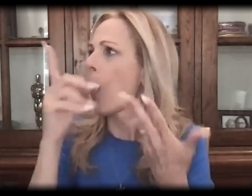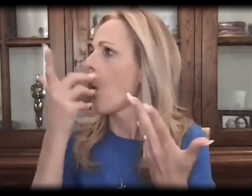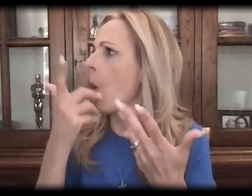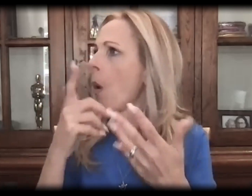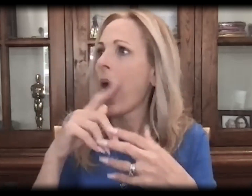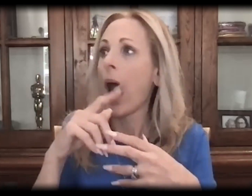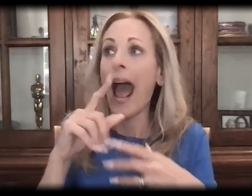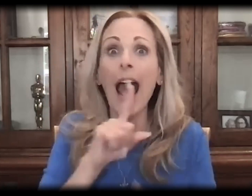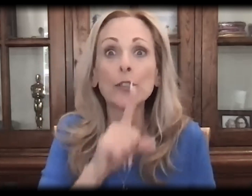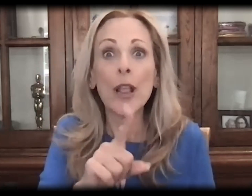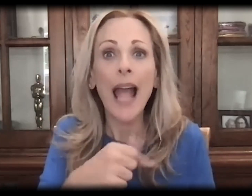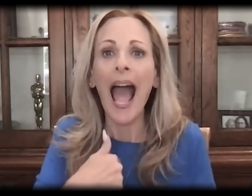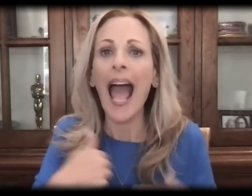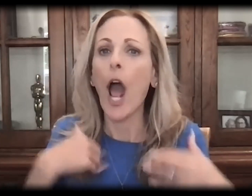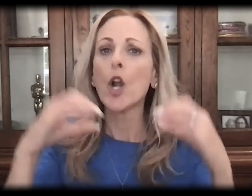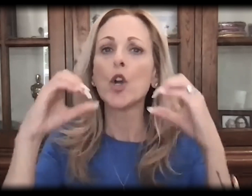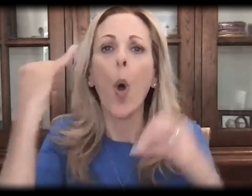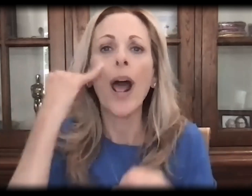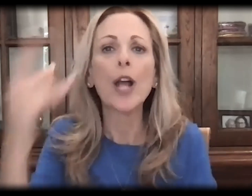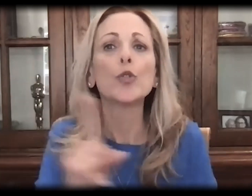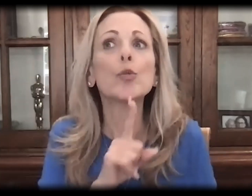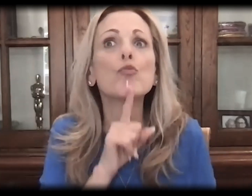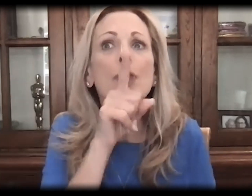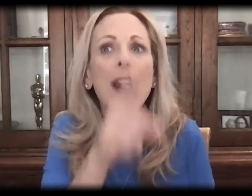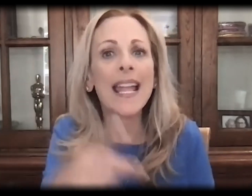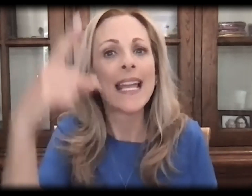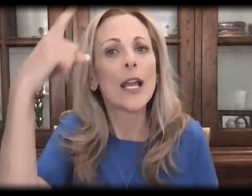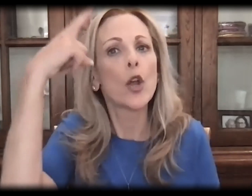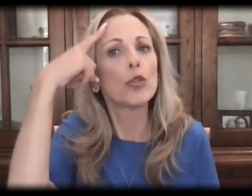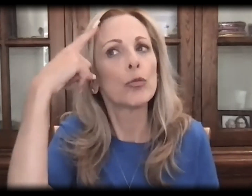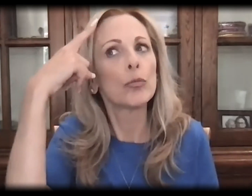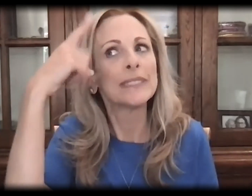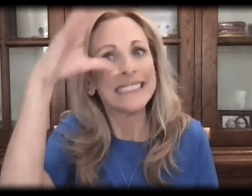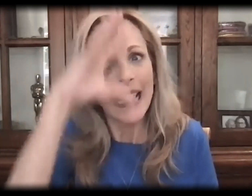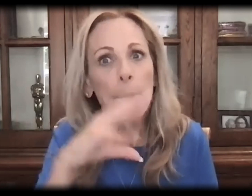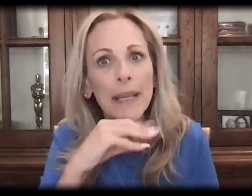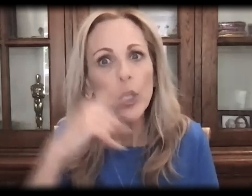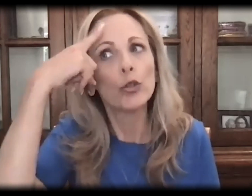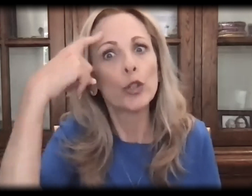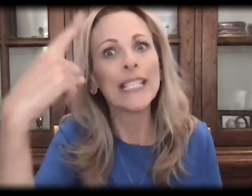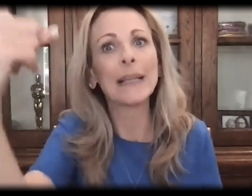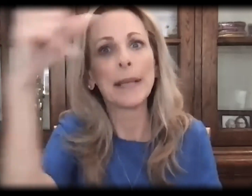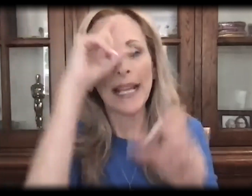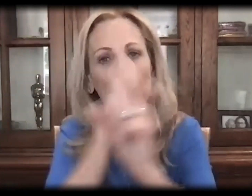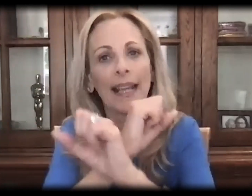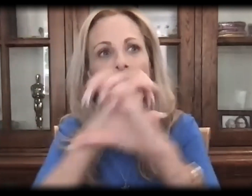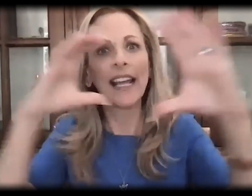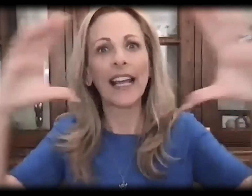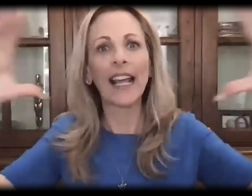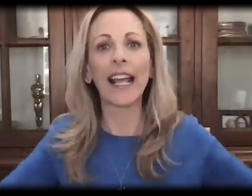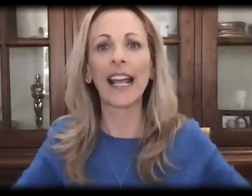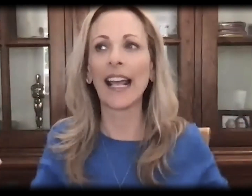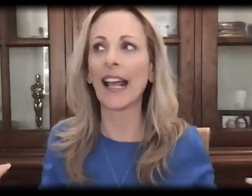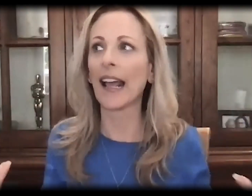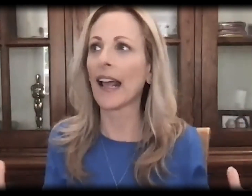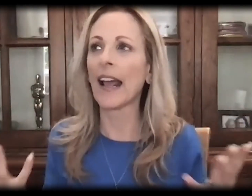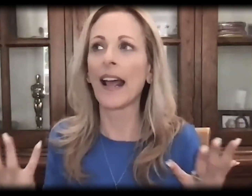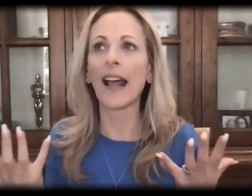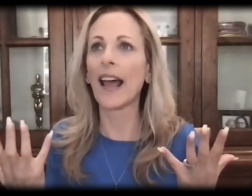there was a background to Dorothy's life. And I had no idea that she was in a fantasy world, so to